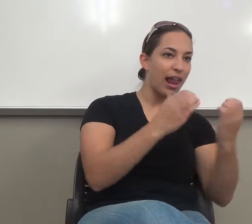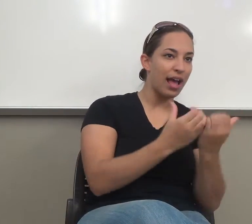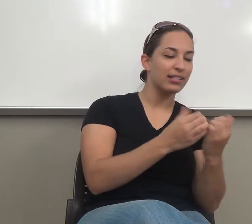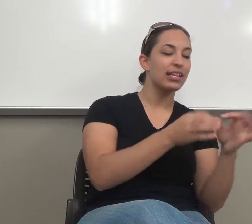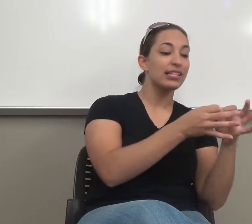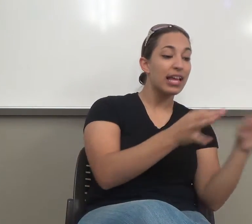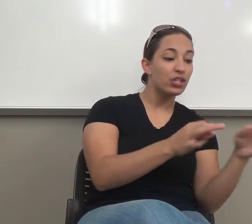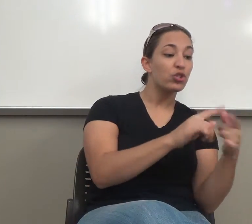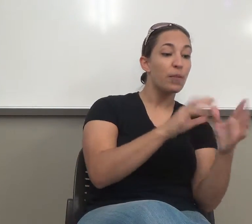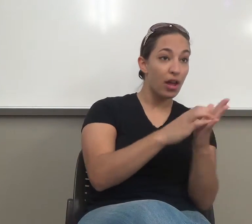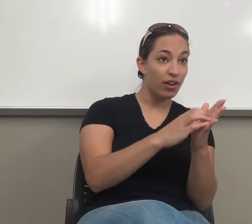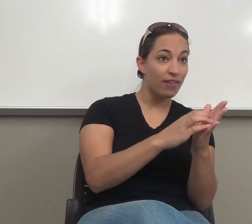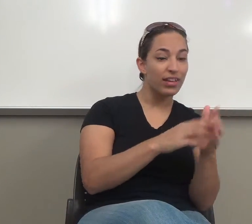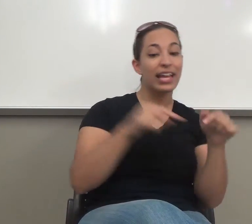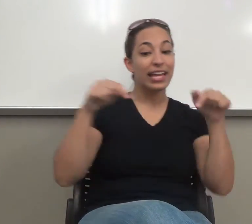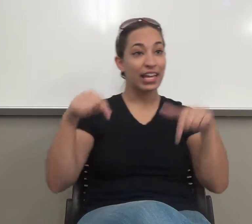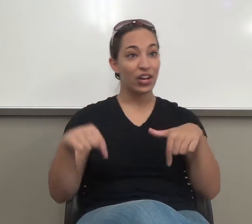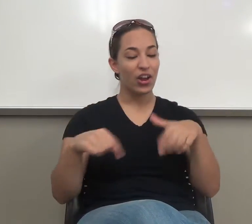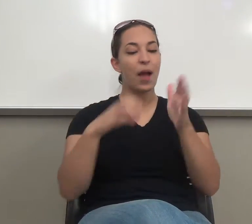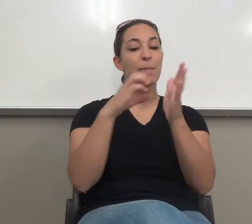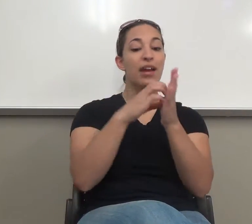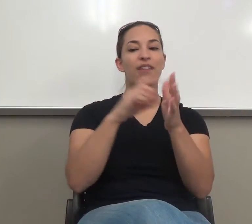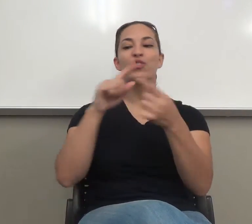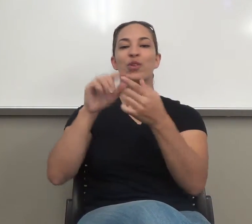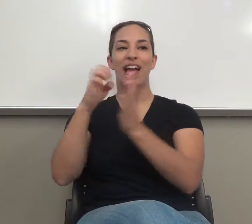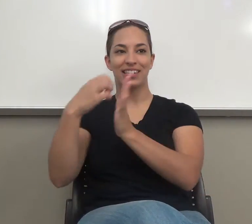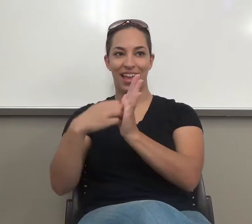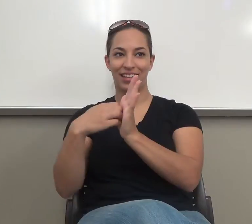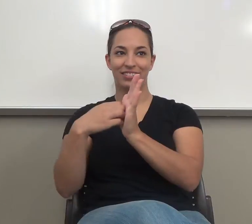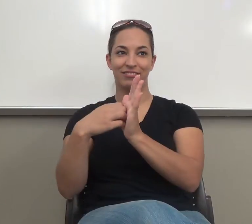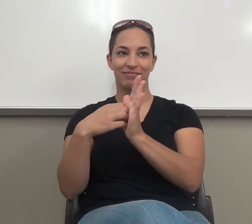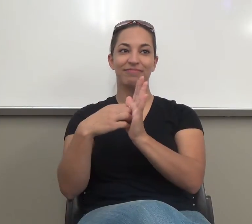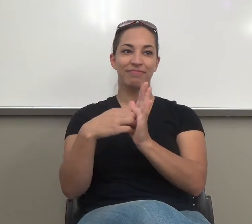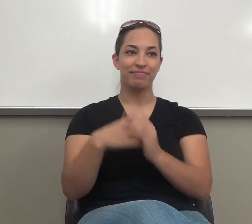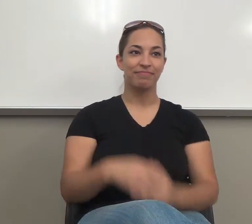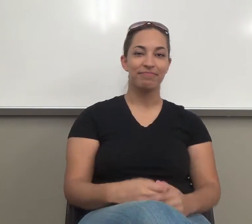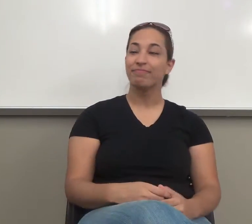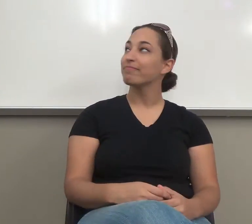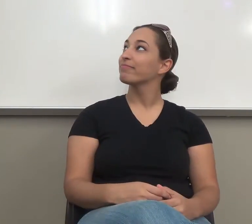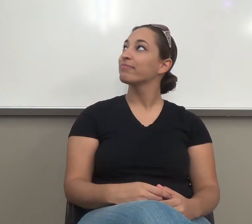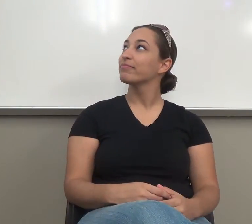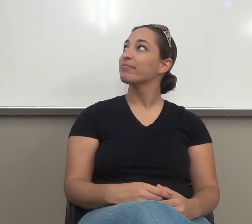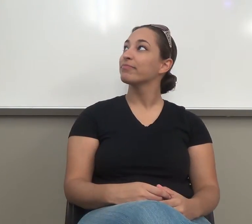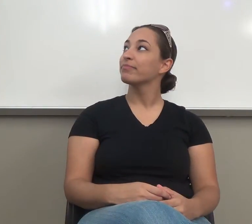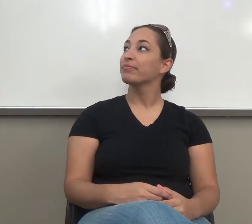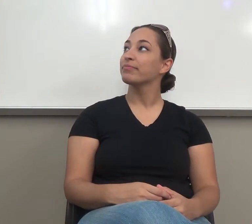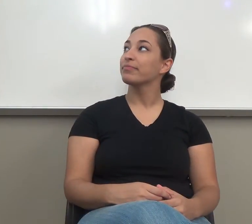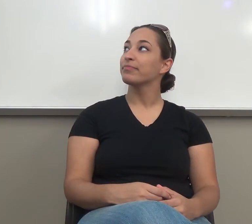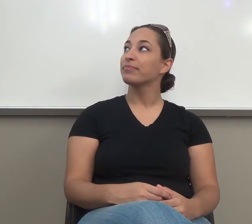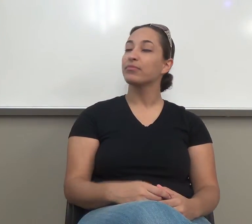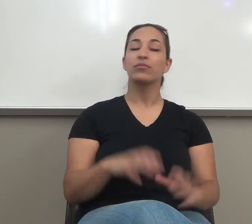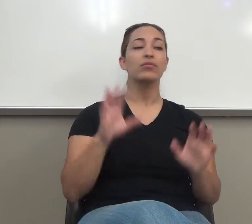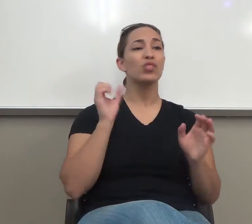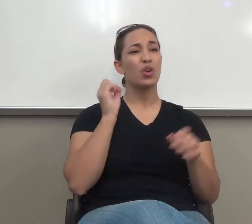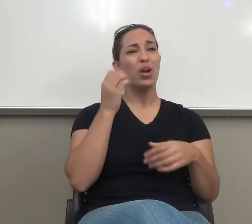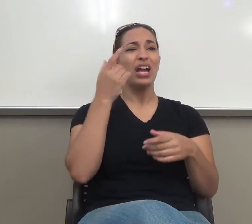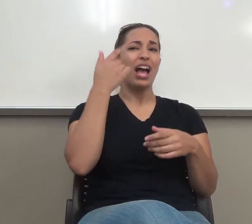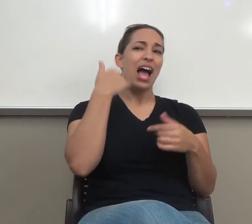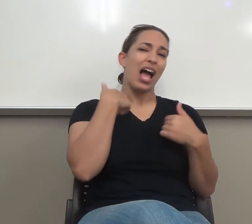we go from paragraphs to essays, okay? Now, because I know that not everyone in here took